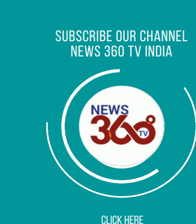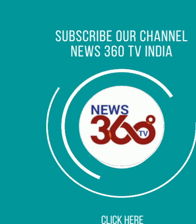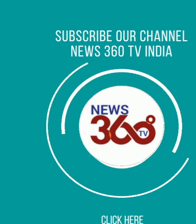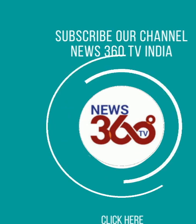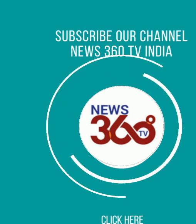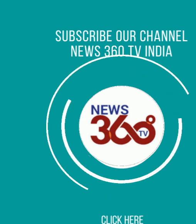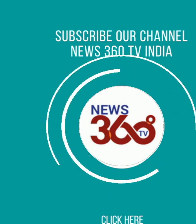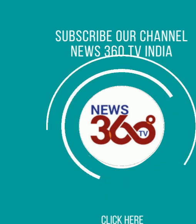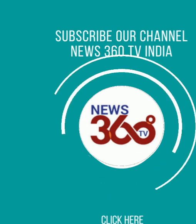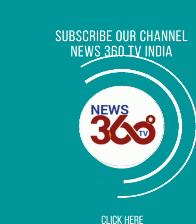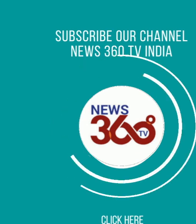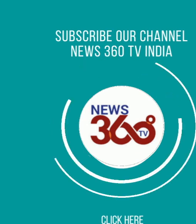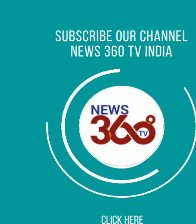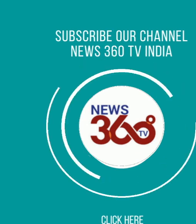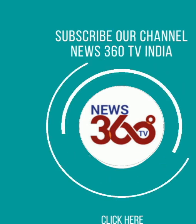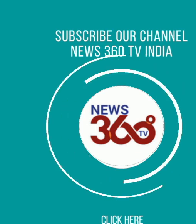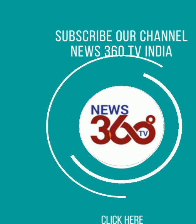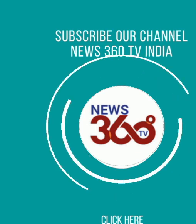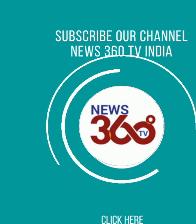sieht End . Joining . . . . . You